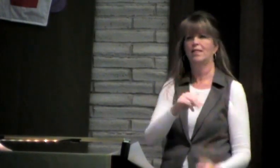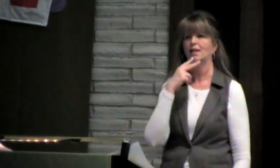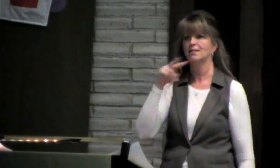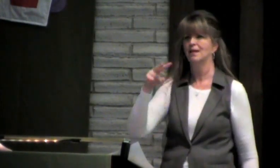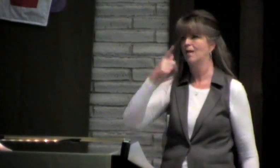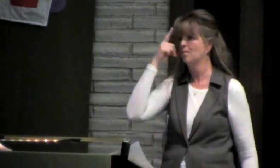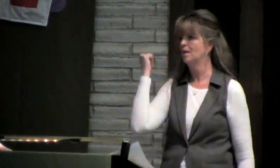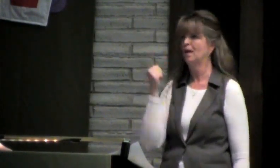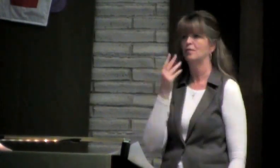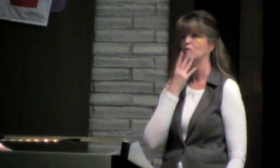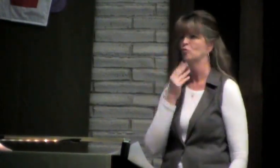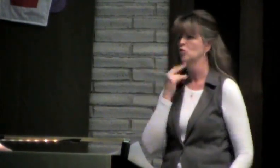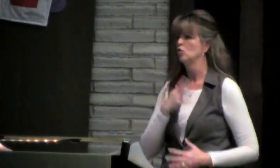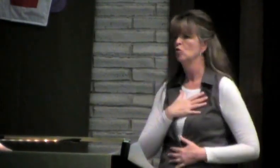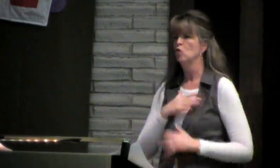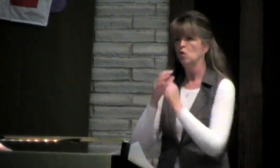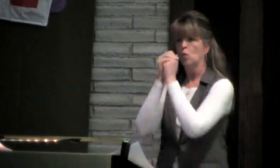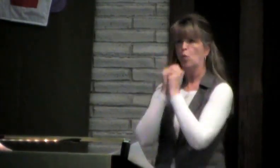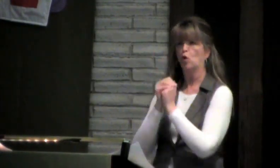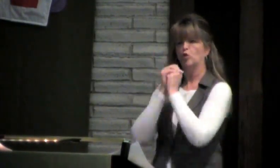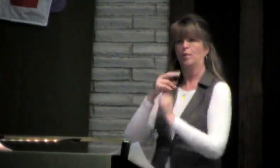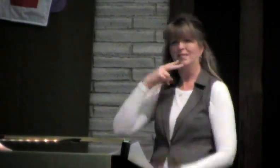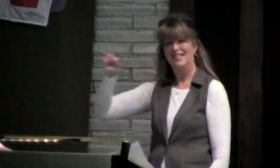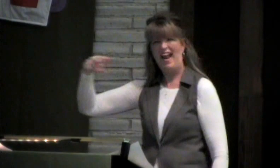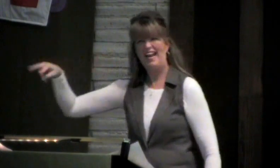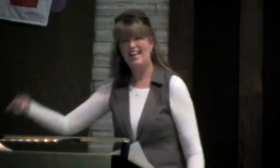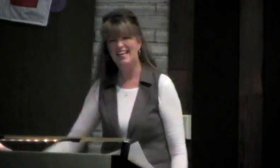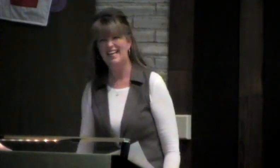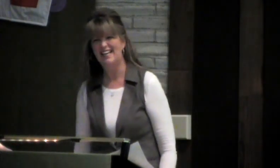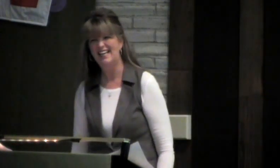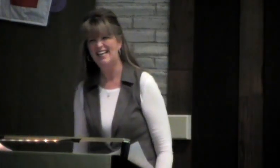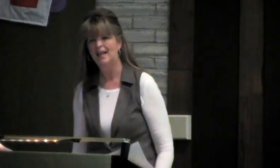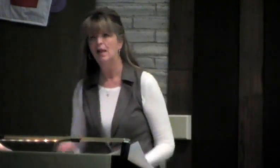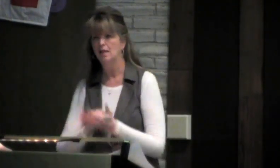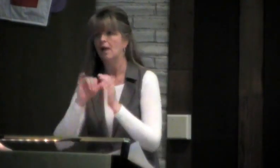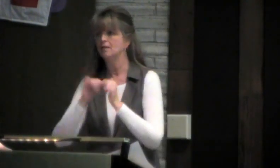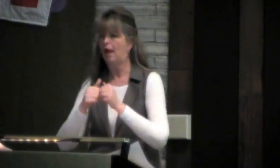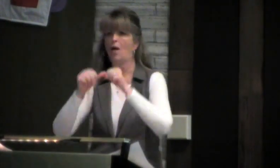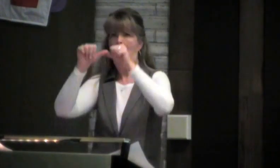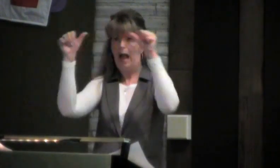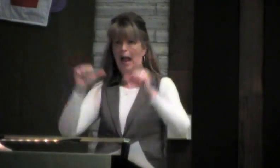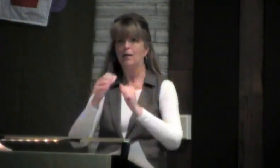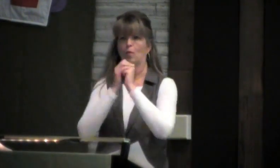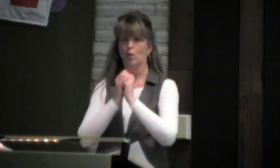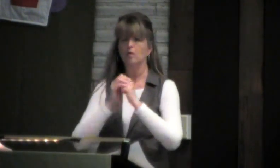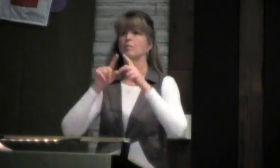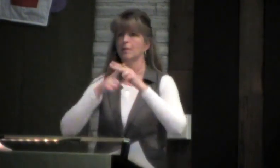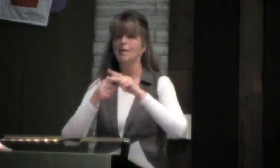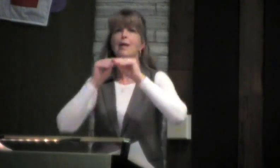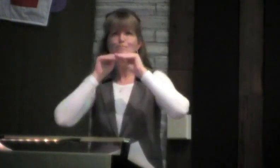in Hezekiah, the snake had to be destroyed because the Jewish had started to actually morph into worshipping the snake.